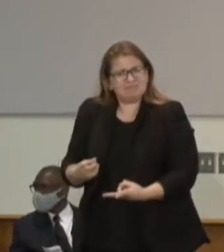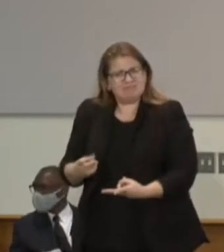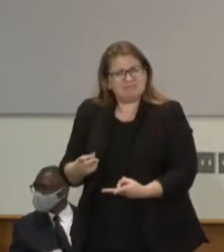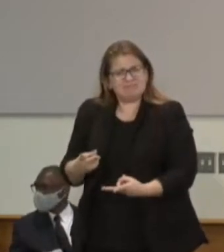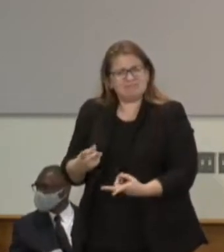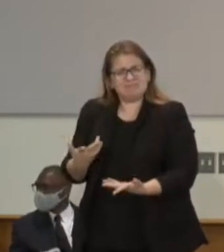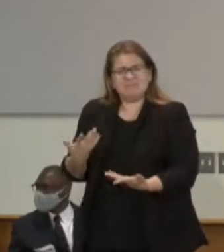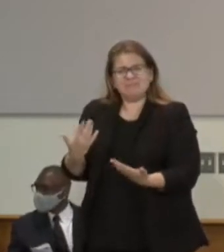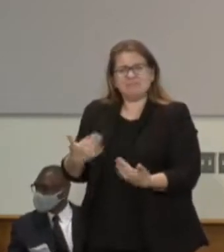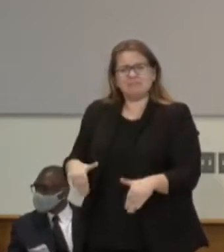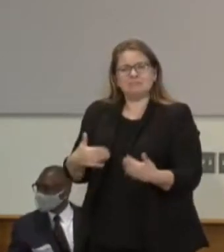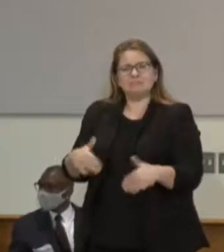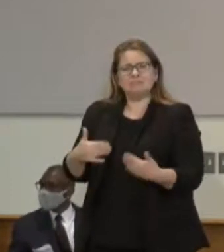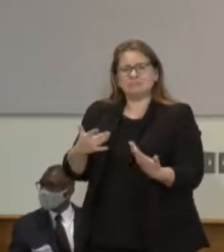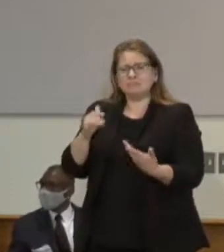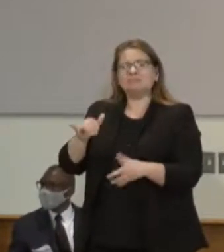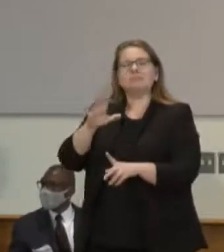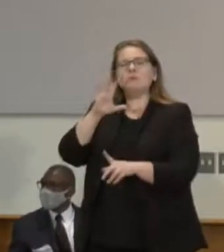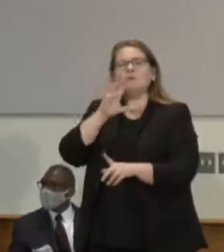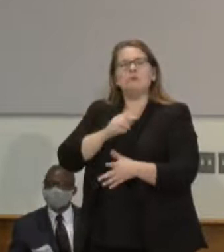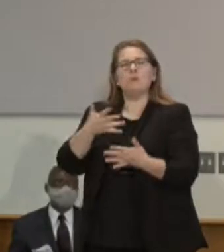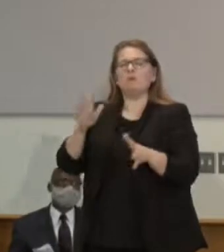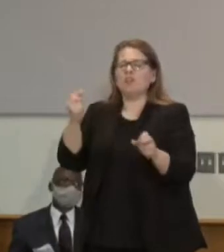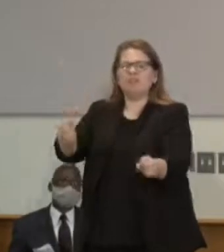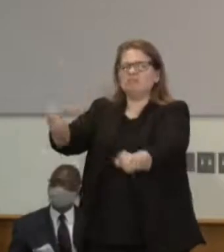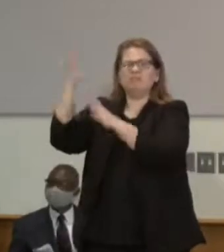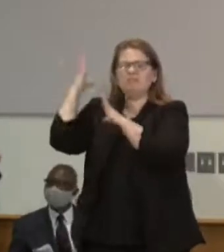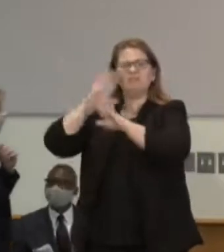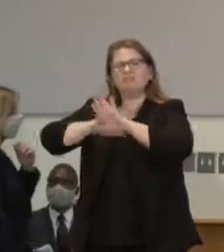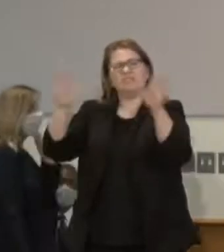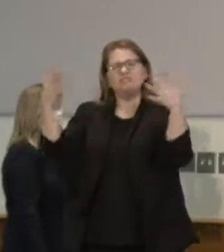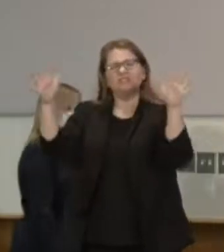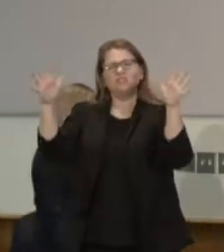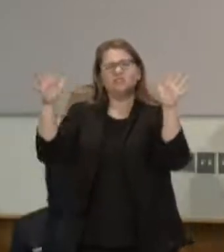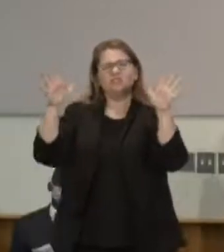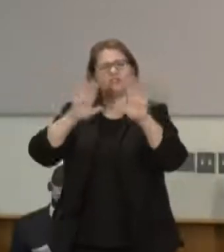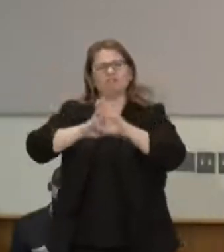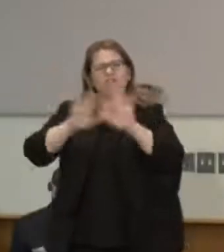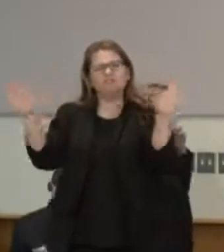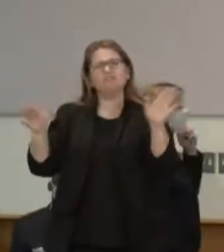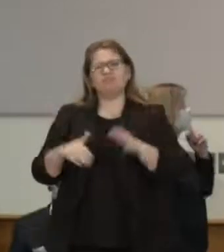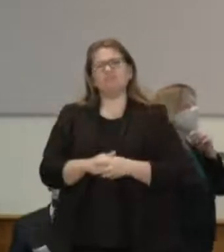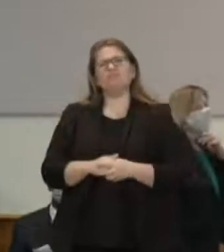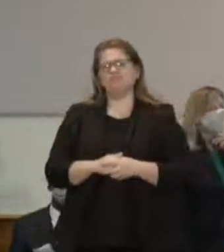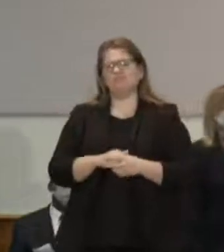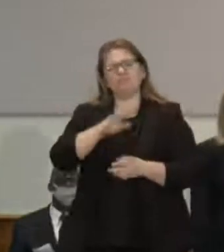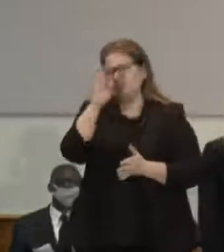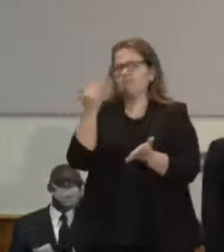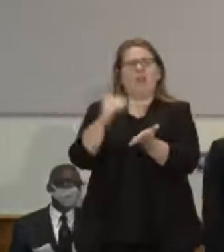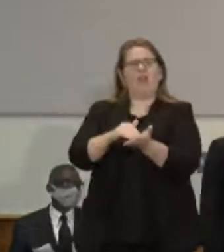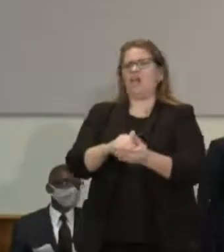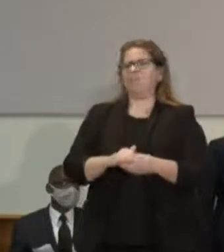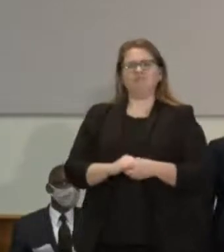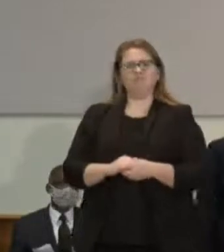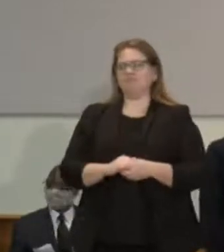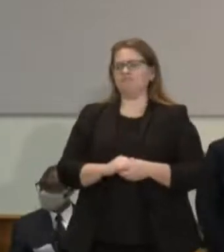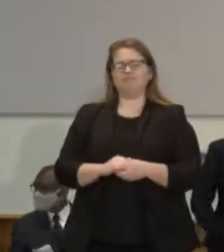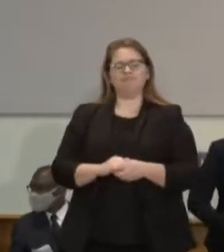and that we saw with Philando and that we just see over and over and over again. So just to put a little bit more